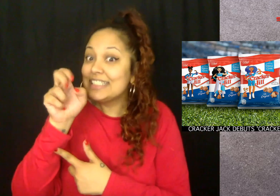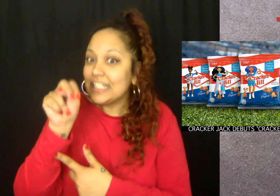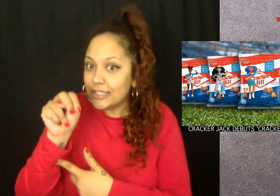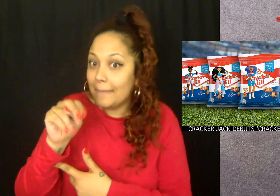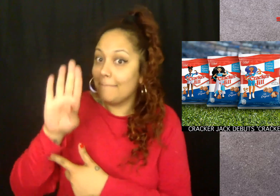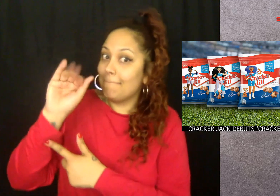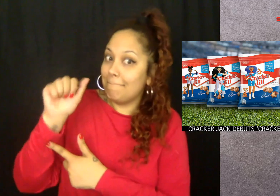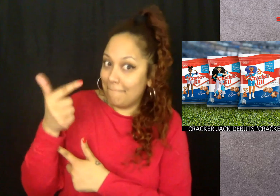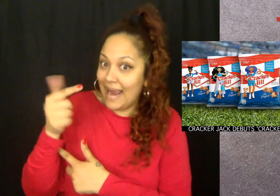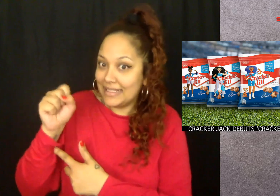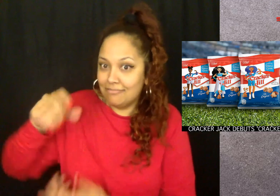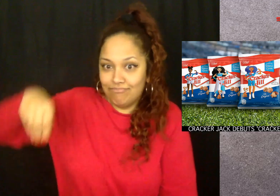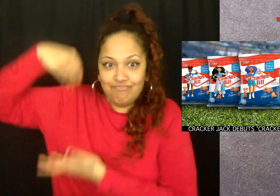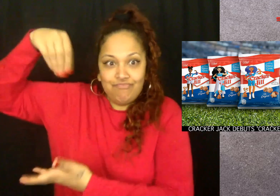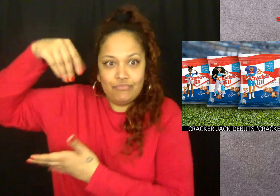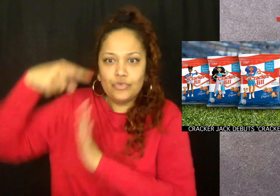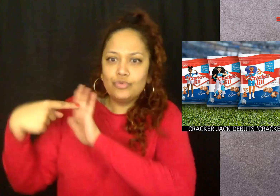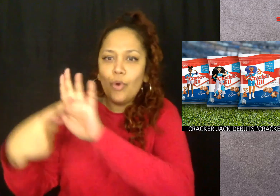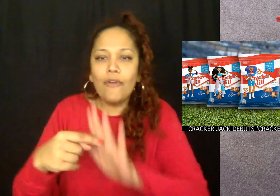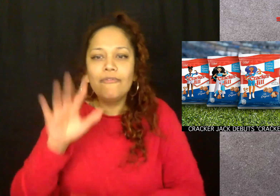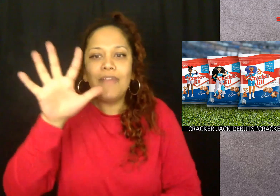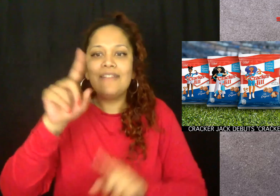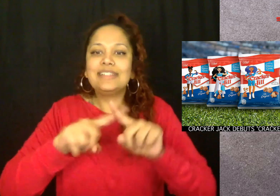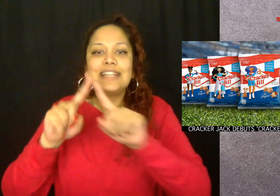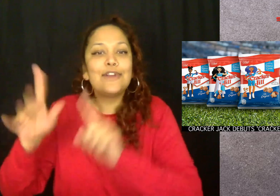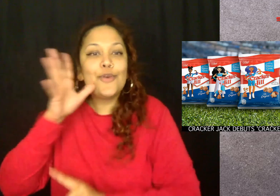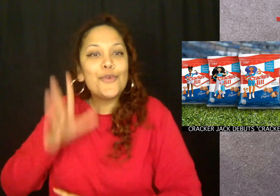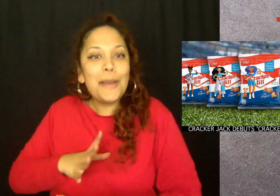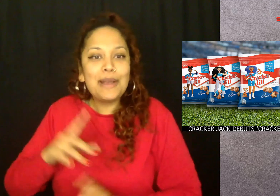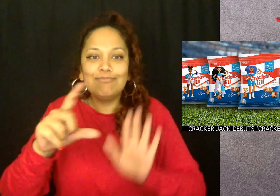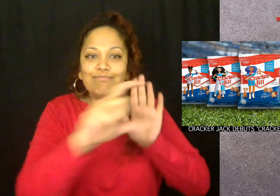Five special edition bags will display five different women.